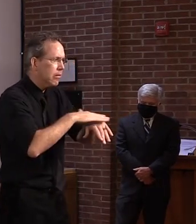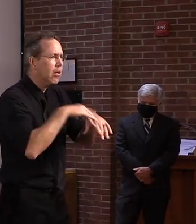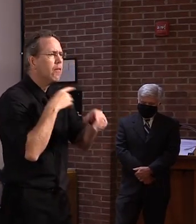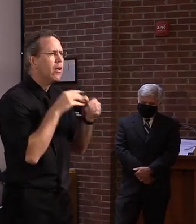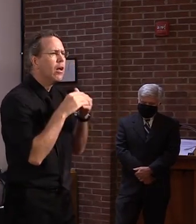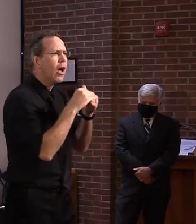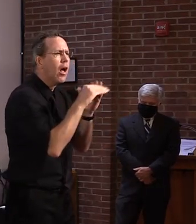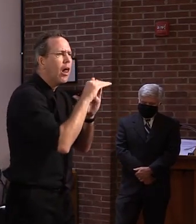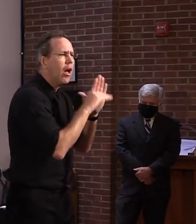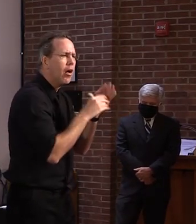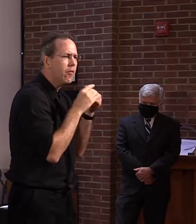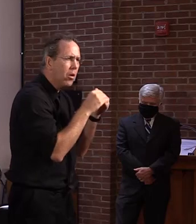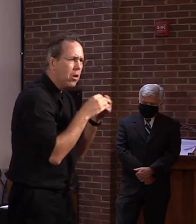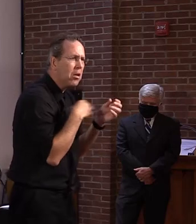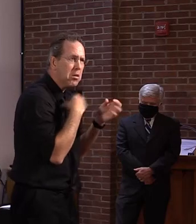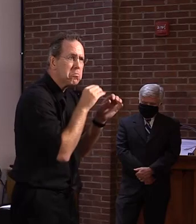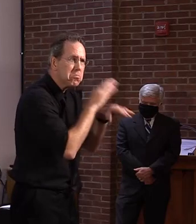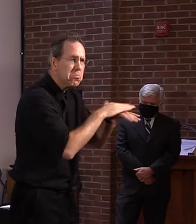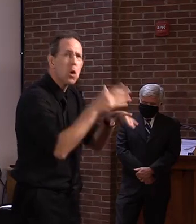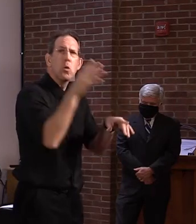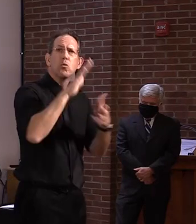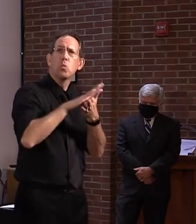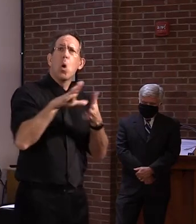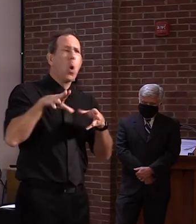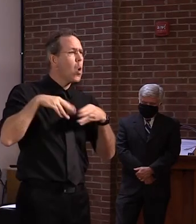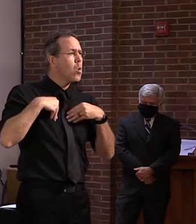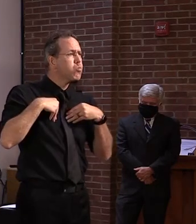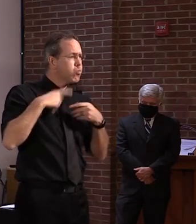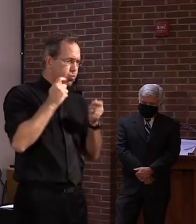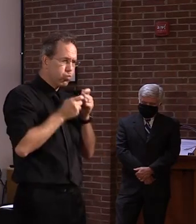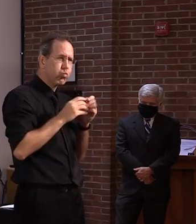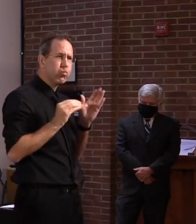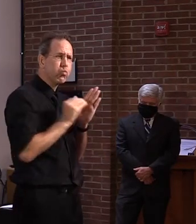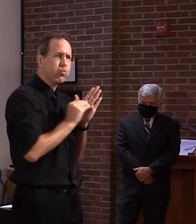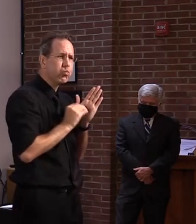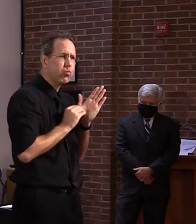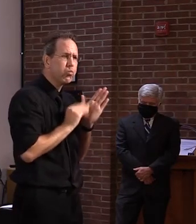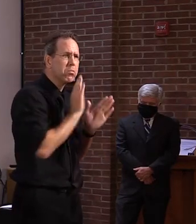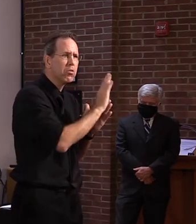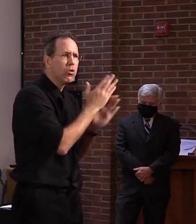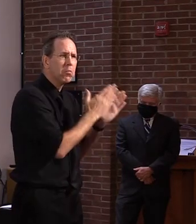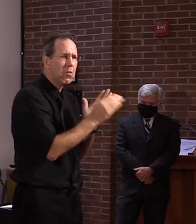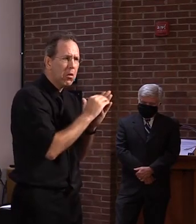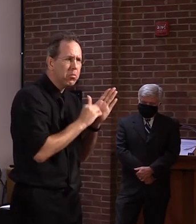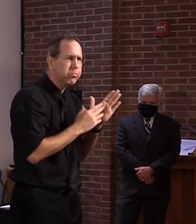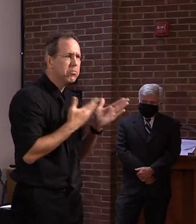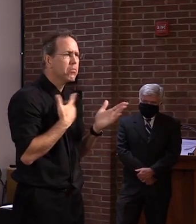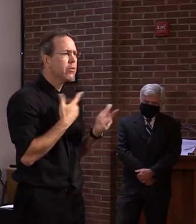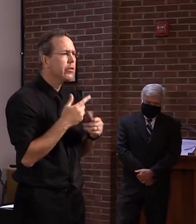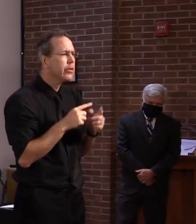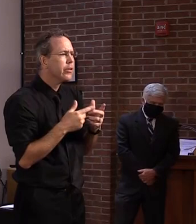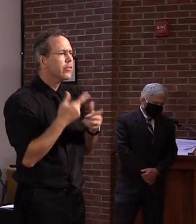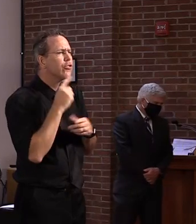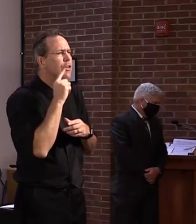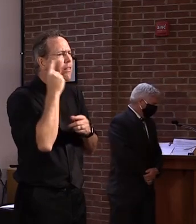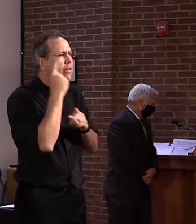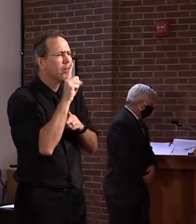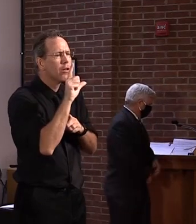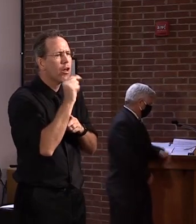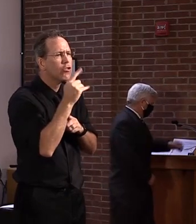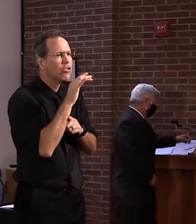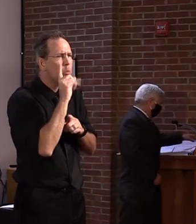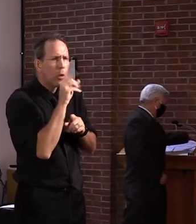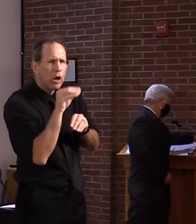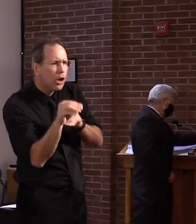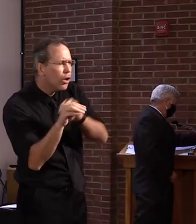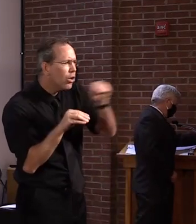you know, I think right now in the last two weeks, focused keenly on logistics of reopening and as part of our PPE distribution and so forth. We just want to make